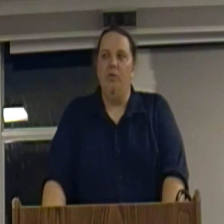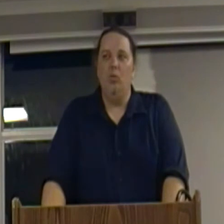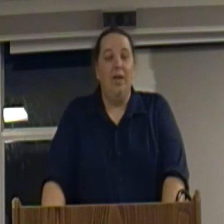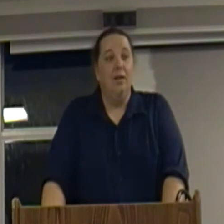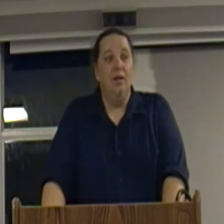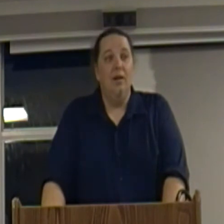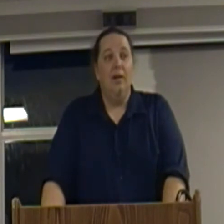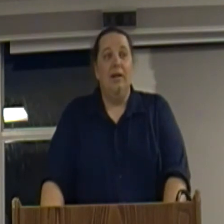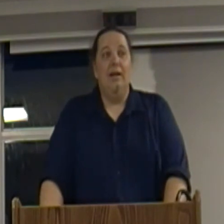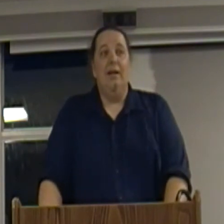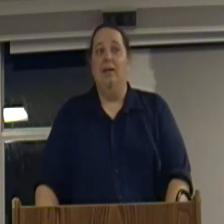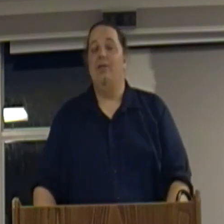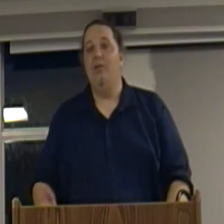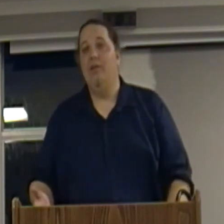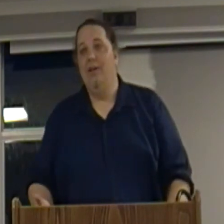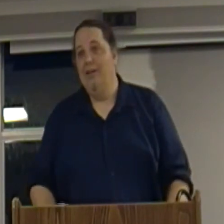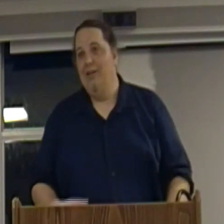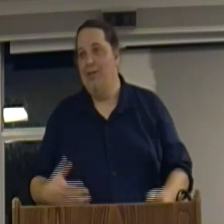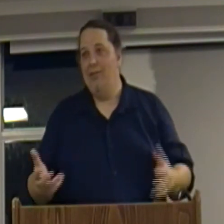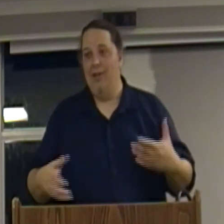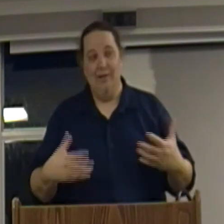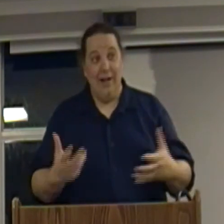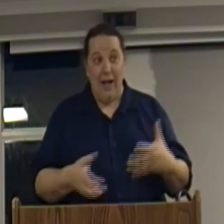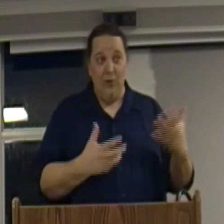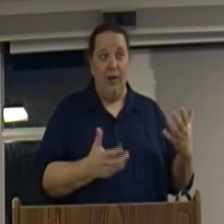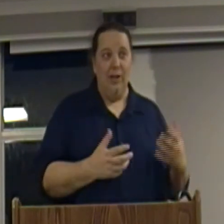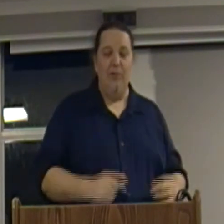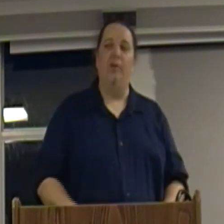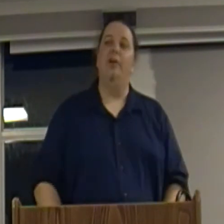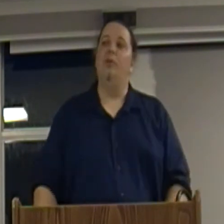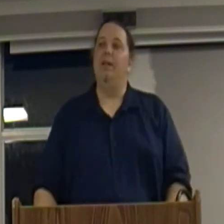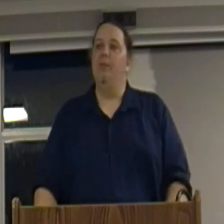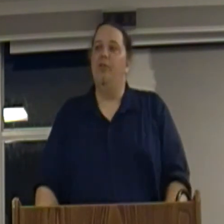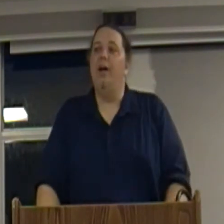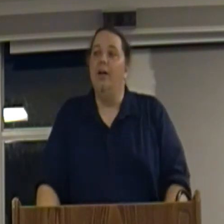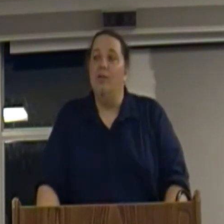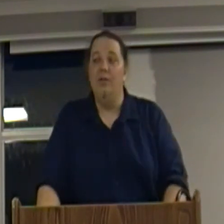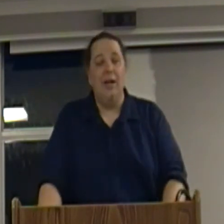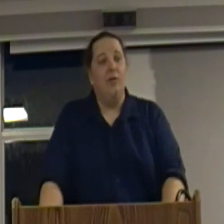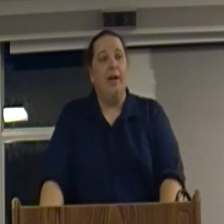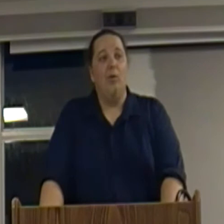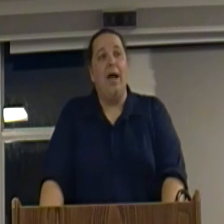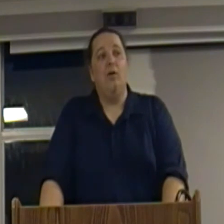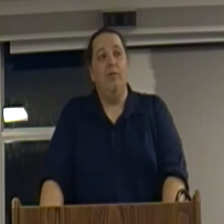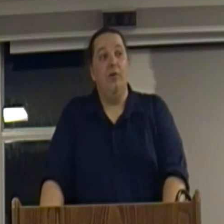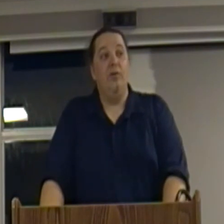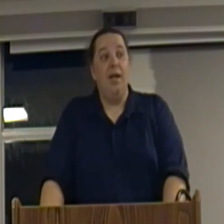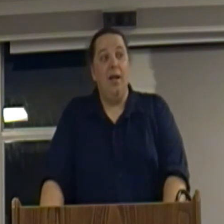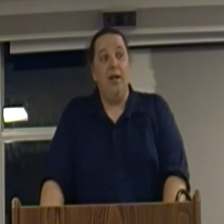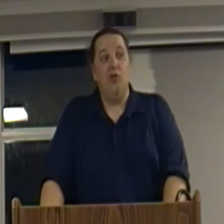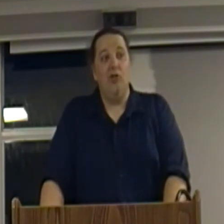always win. This is the guy who's held up as a hero by libertarians and he sounds kind of radical for his day and age.